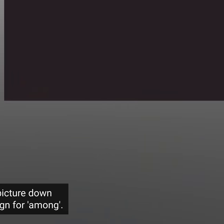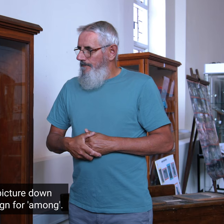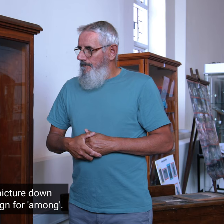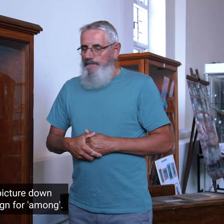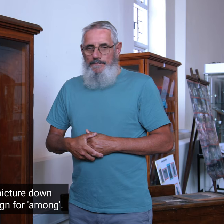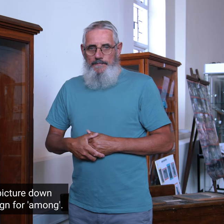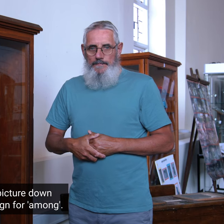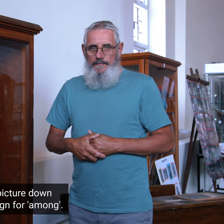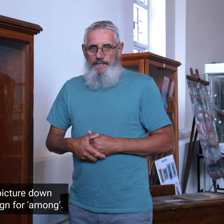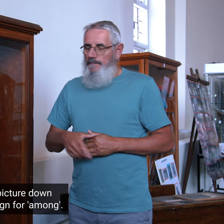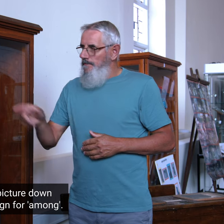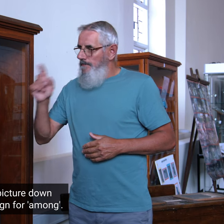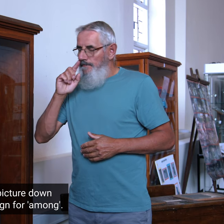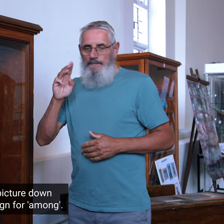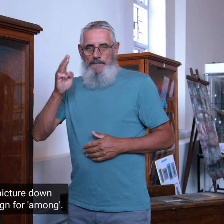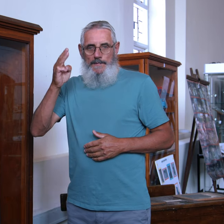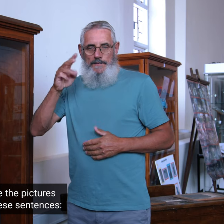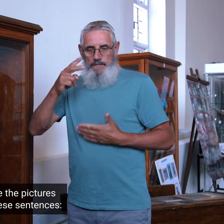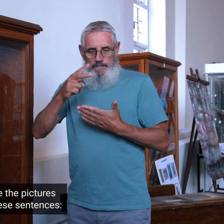The next picture down shows the sign for among.